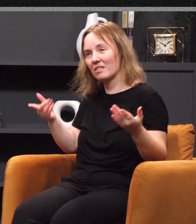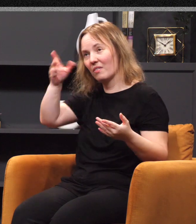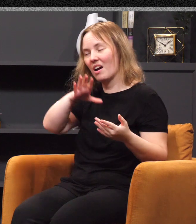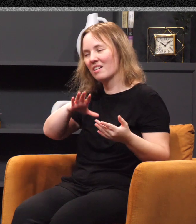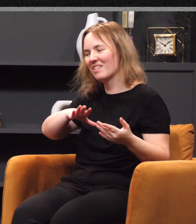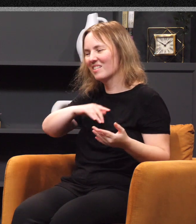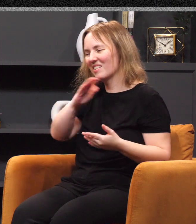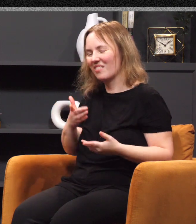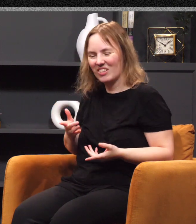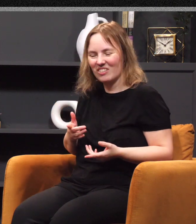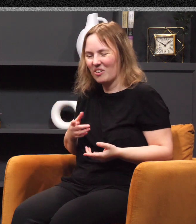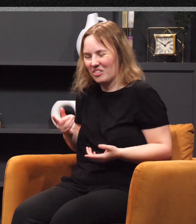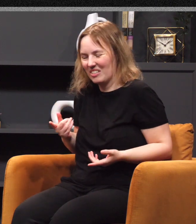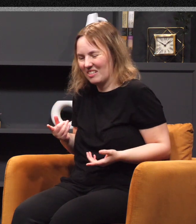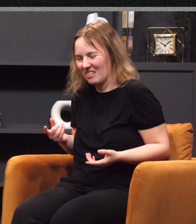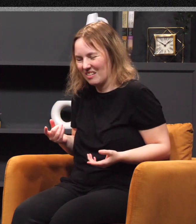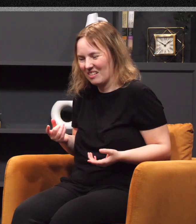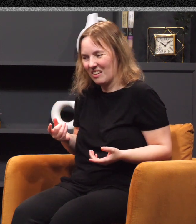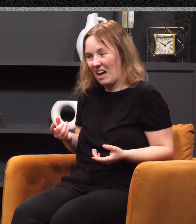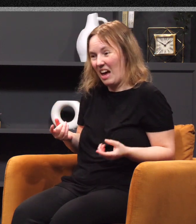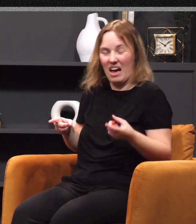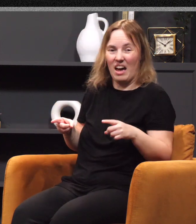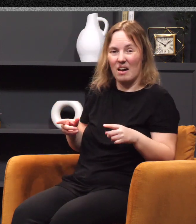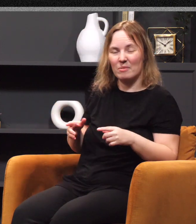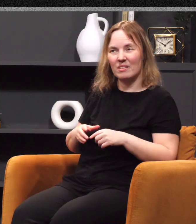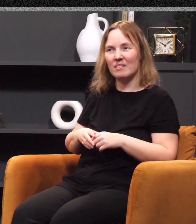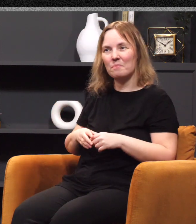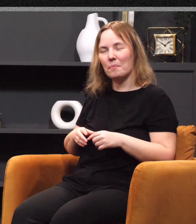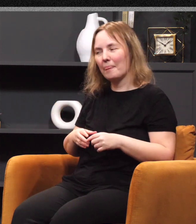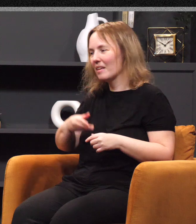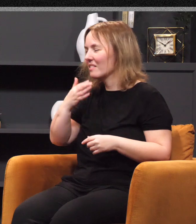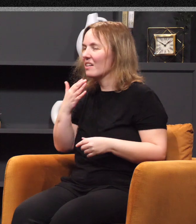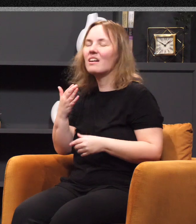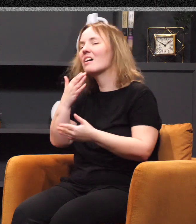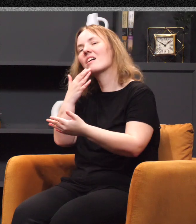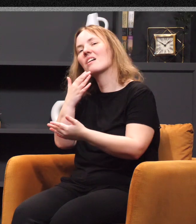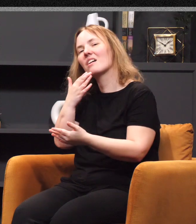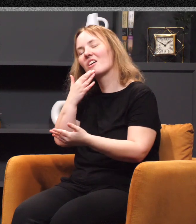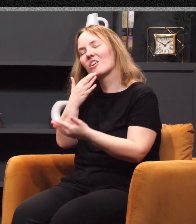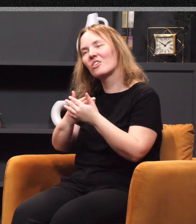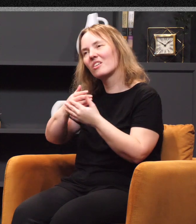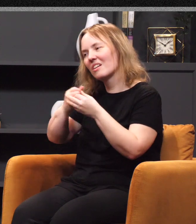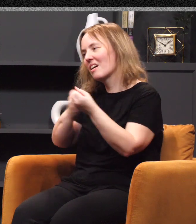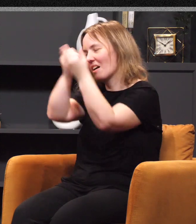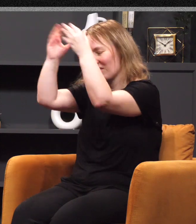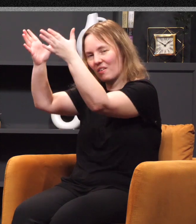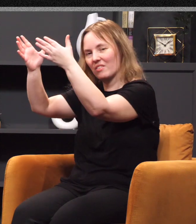laps. Never just fall into our laps. I mean, there are things like a good heavenly father like we do for our children. There's basic provision the Lord has for us. But there are new